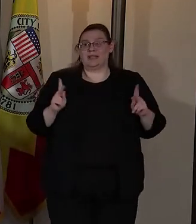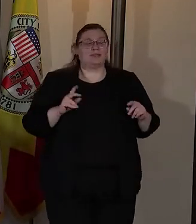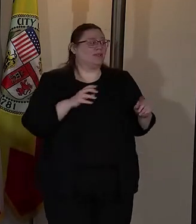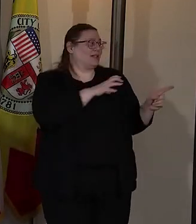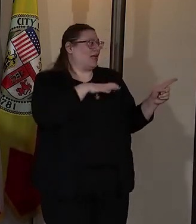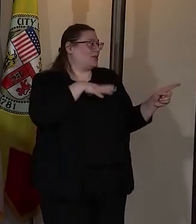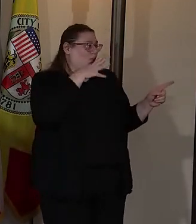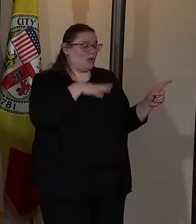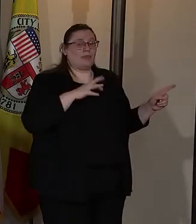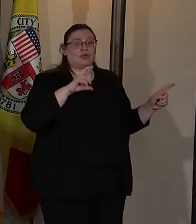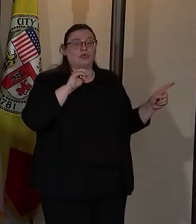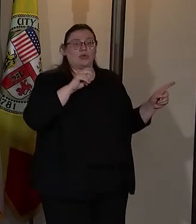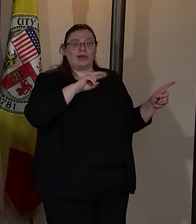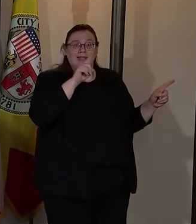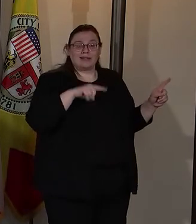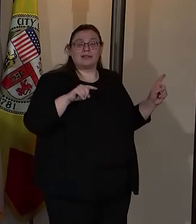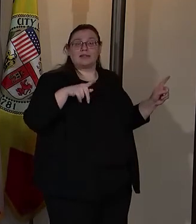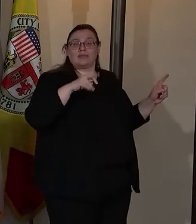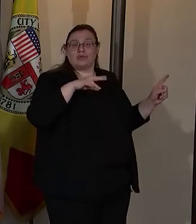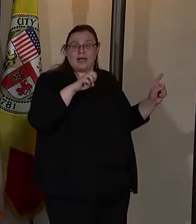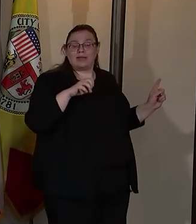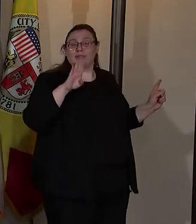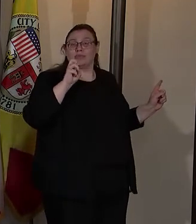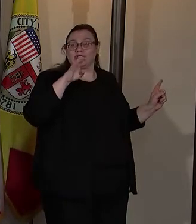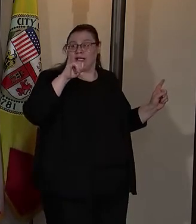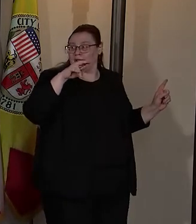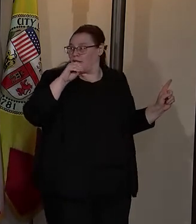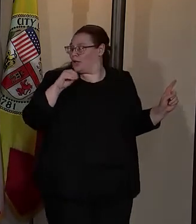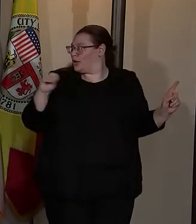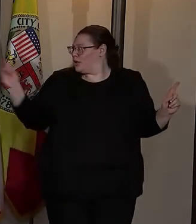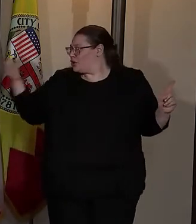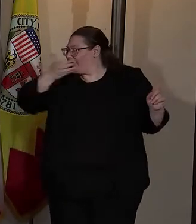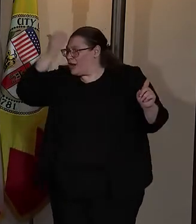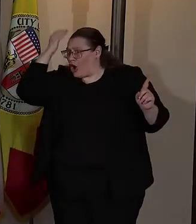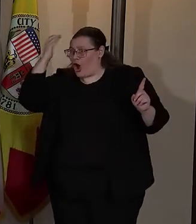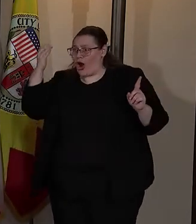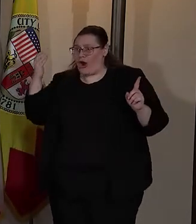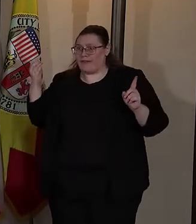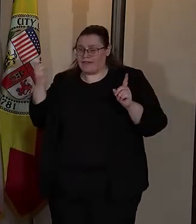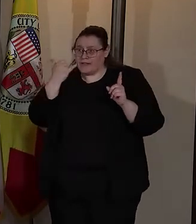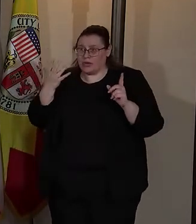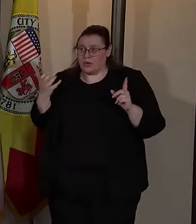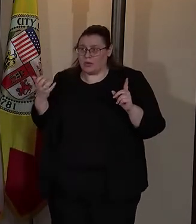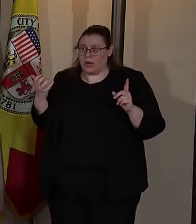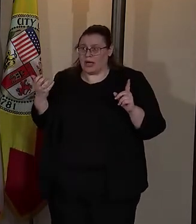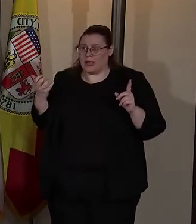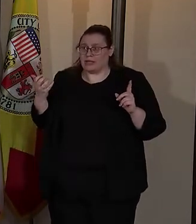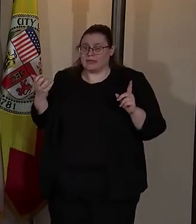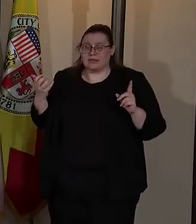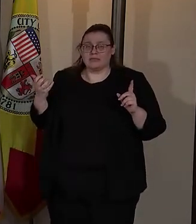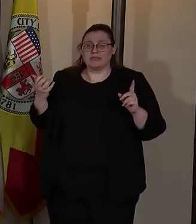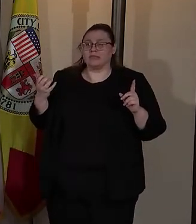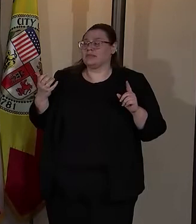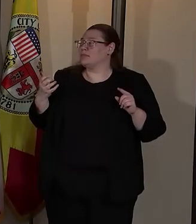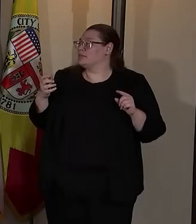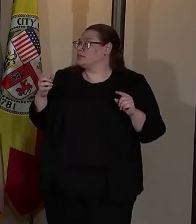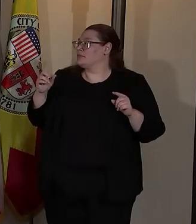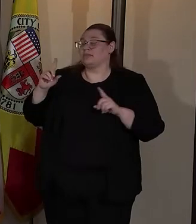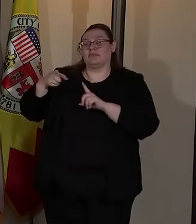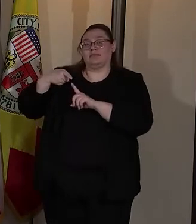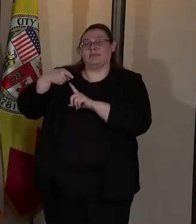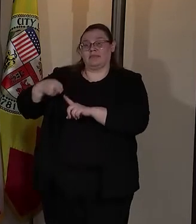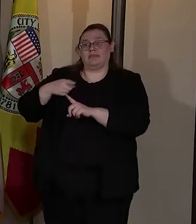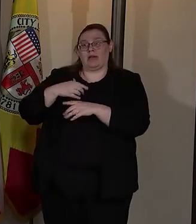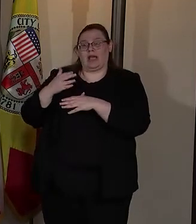Councilwoman Rodriguez, Councilman Price, Councilman Buscaino, and especially my